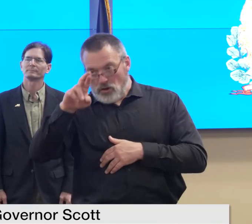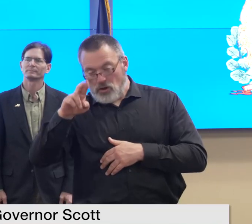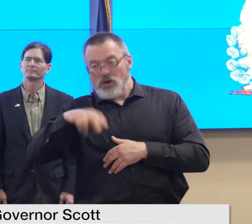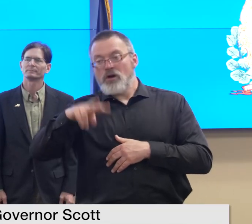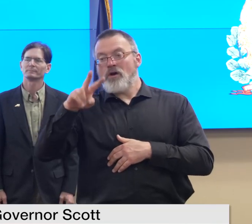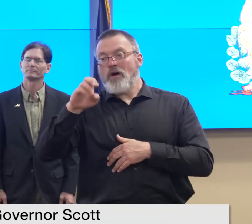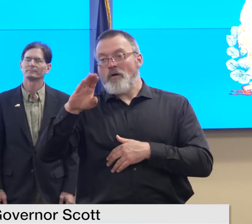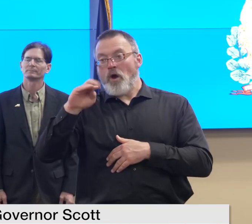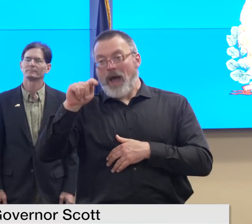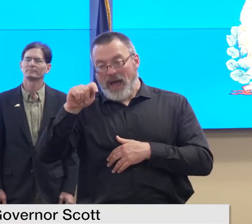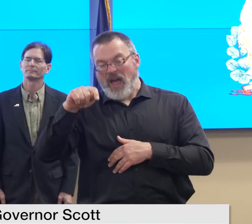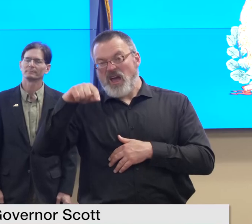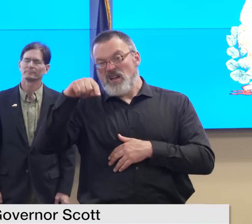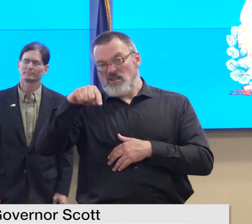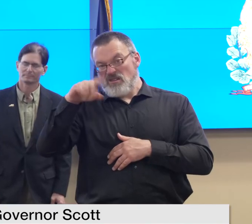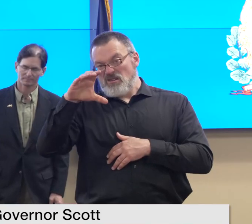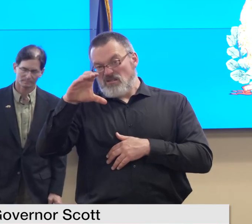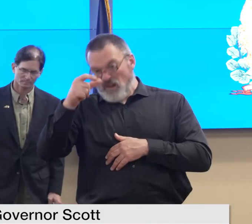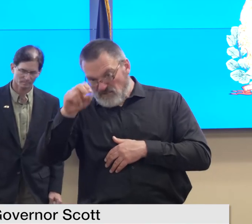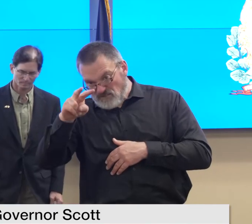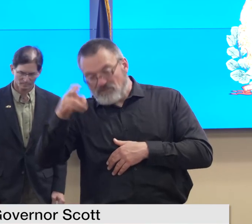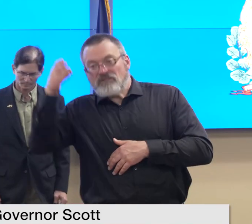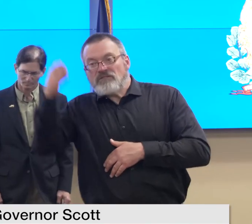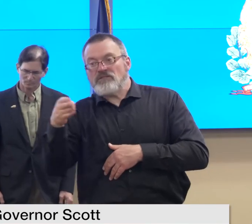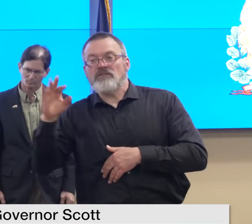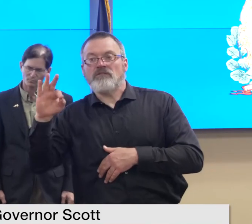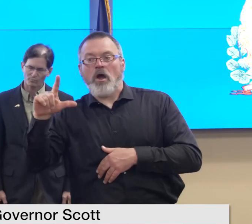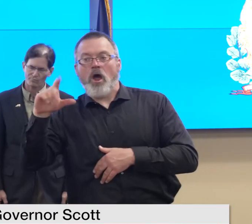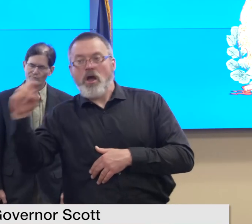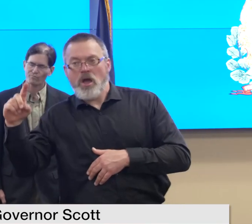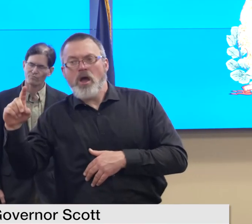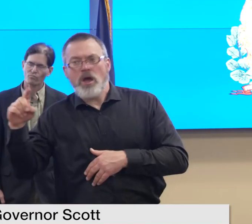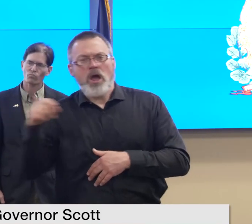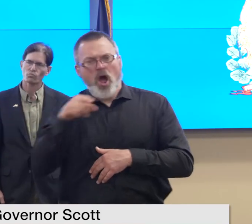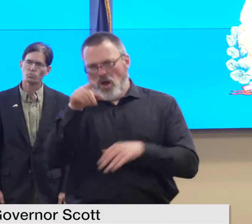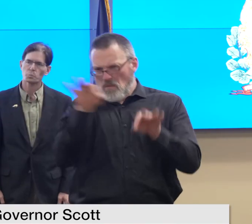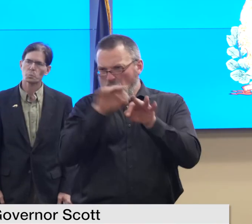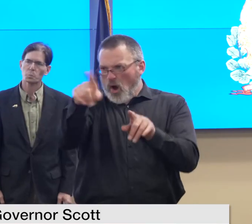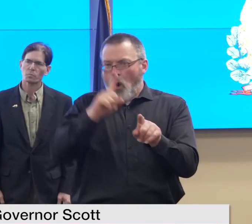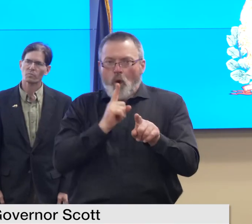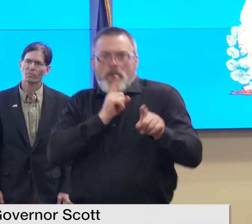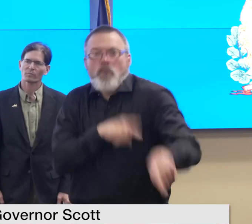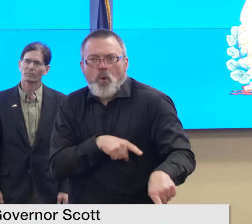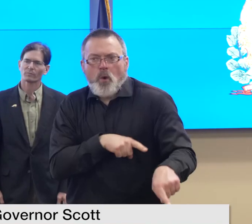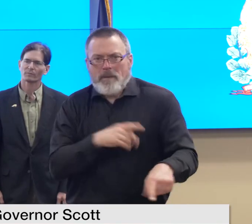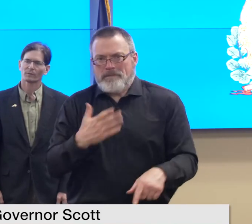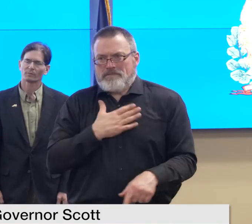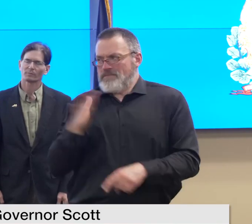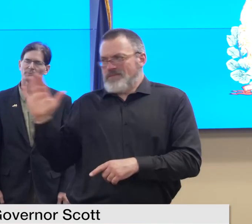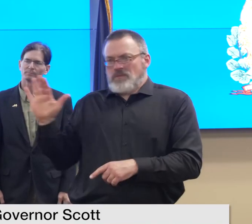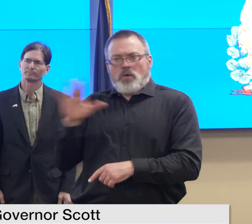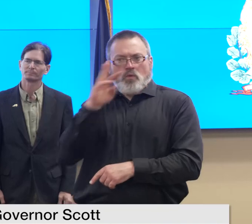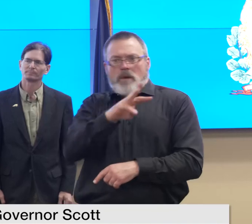where you can report landslide concerns for the state geologist to review